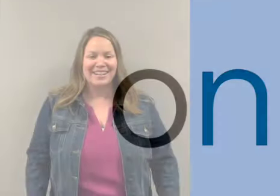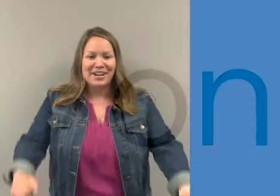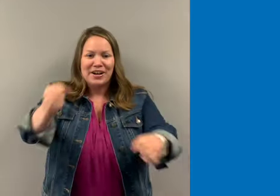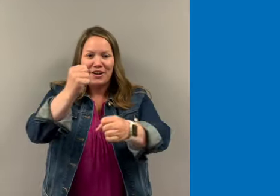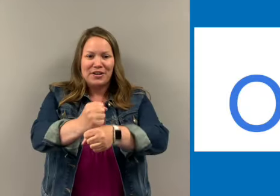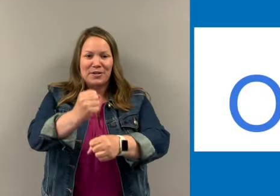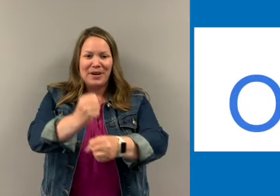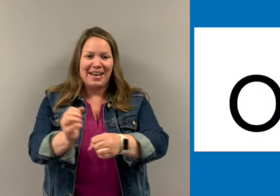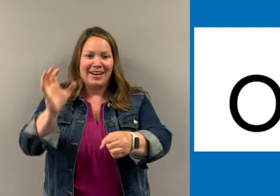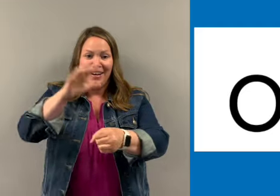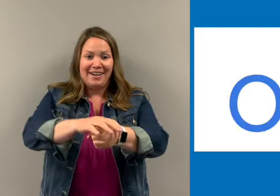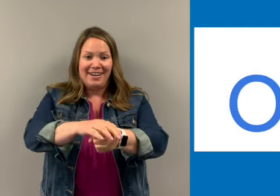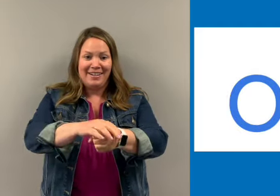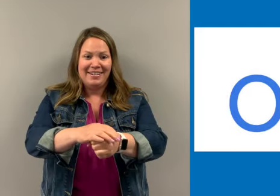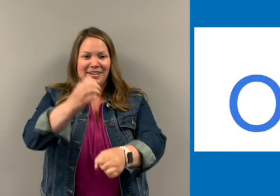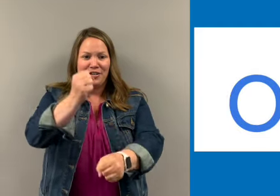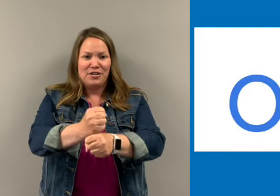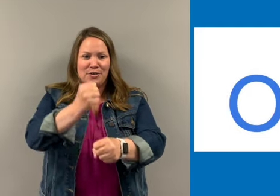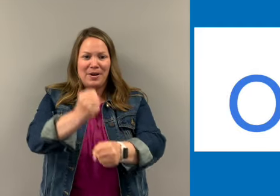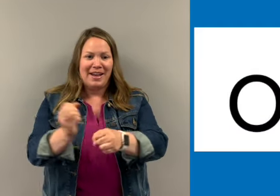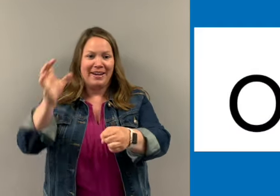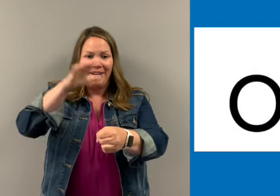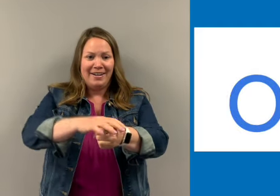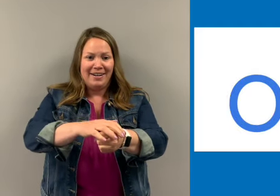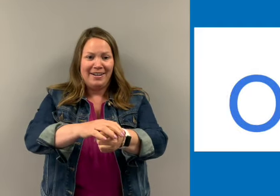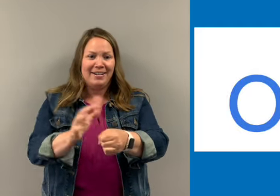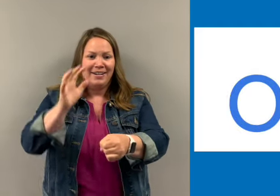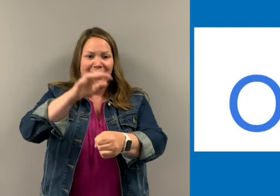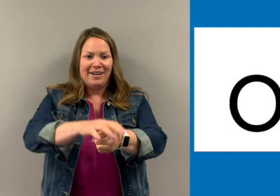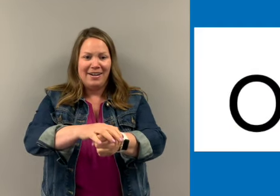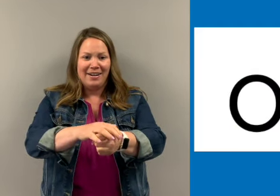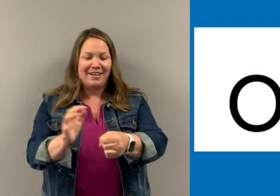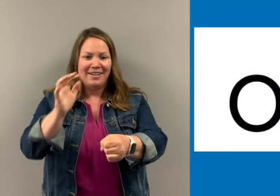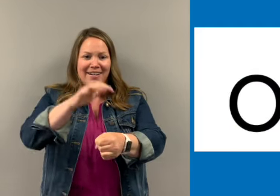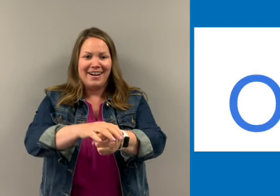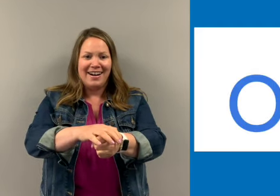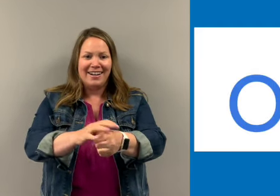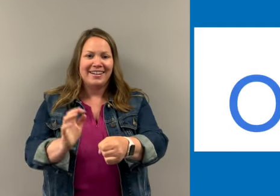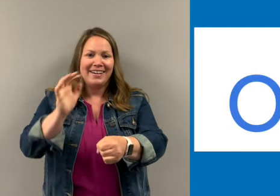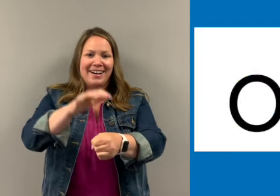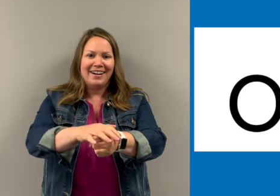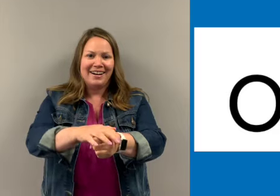O-N-O-N, O-N-O-N, on, on, on, on.